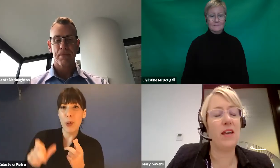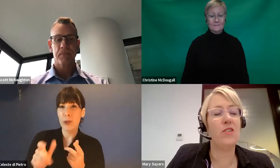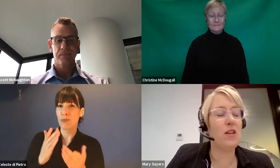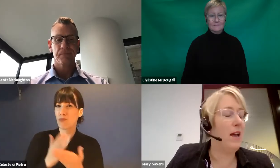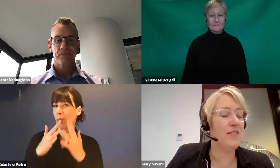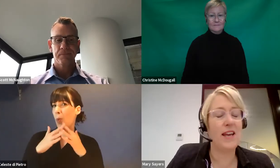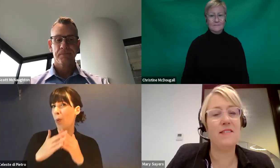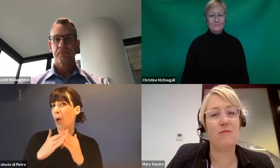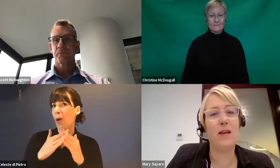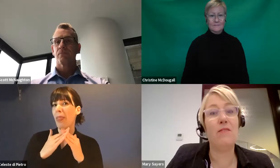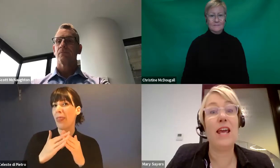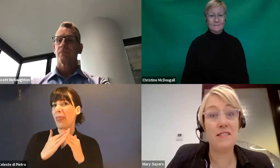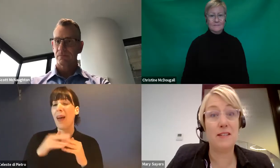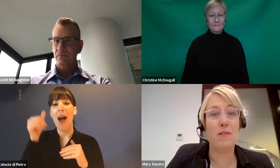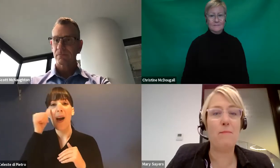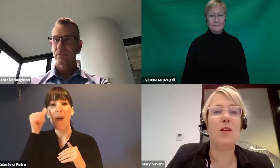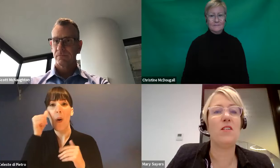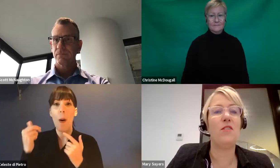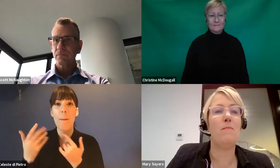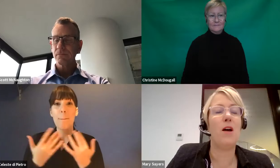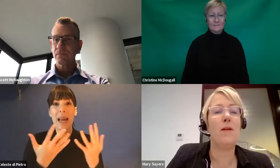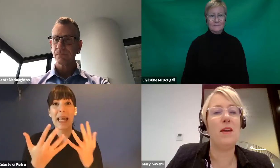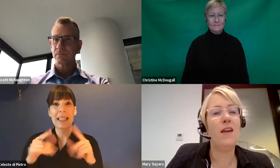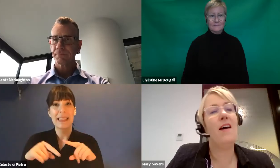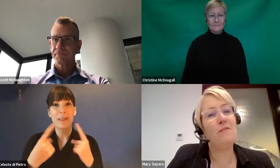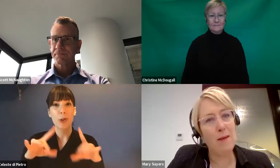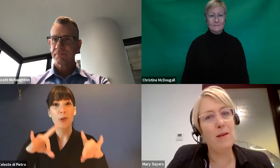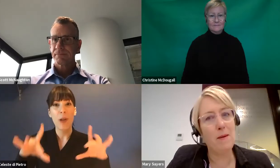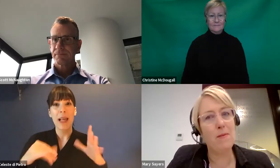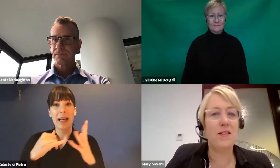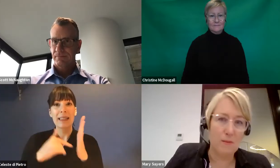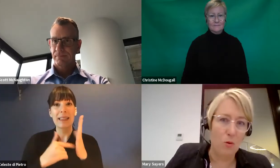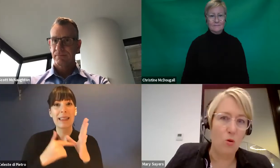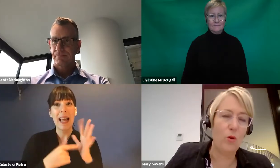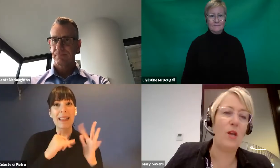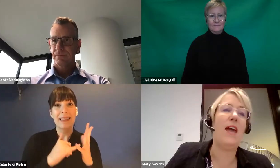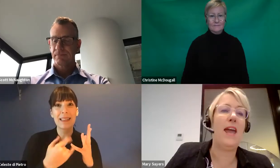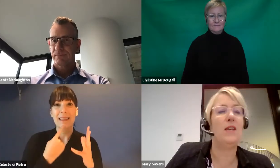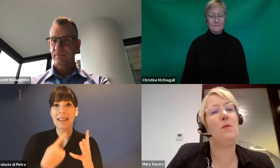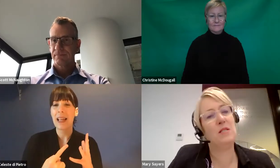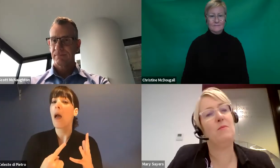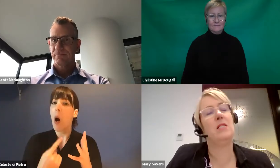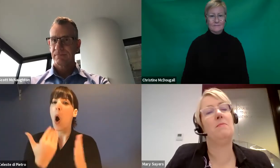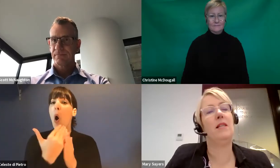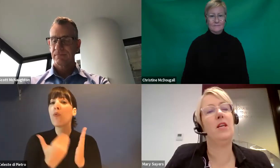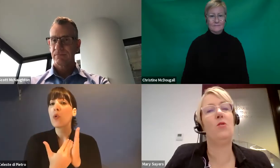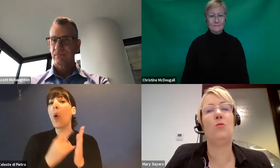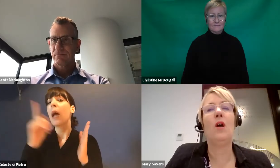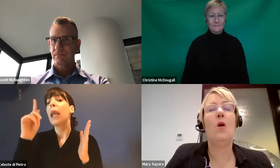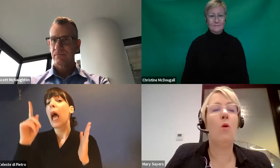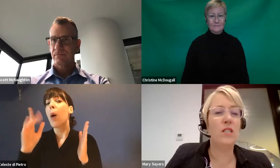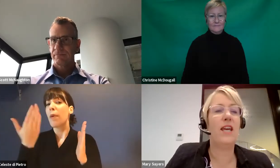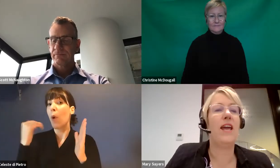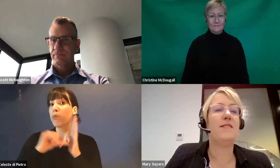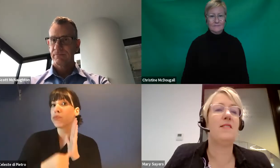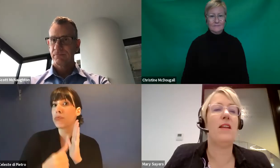And many of the states have been relaxing some of that because often it might be a family member, a support worker and a person with disability who